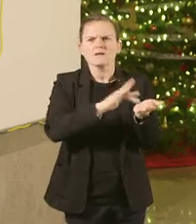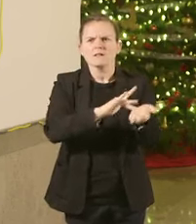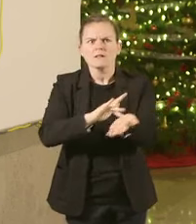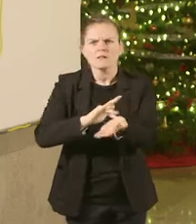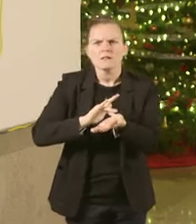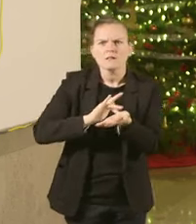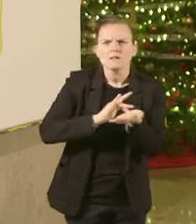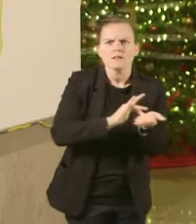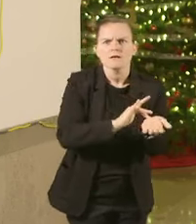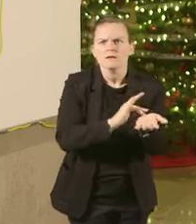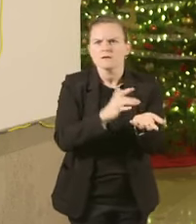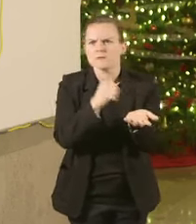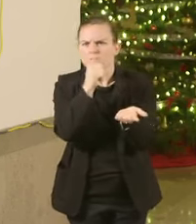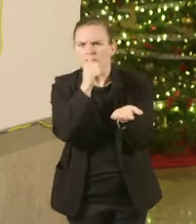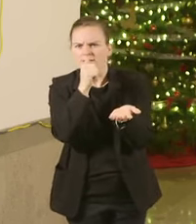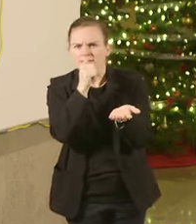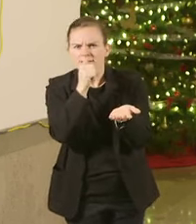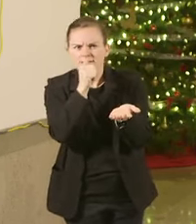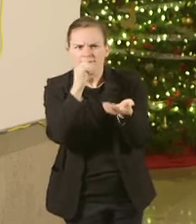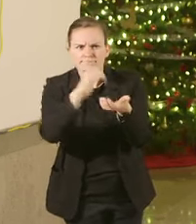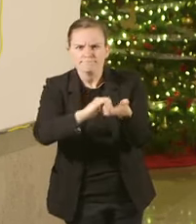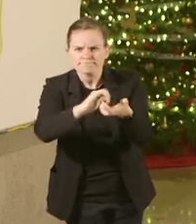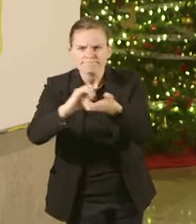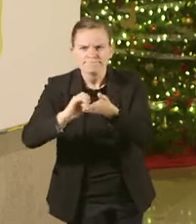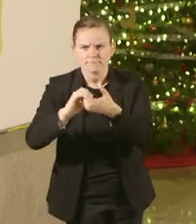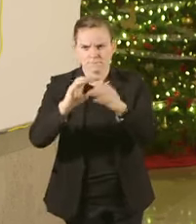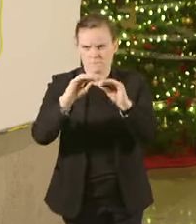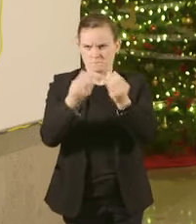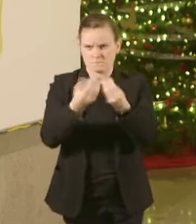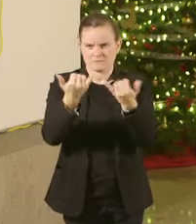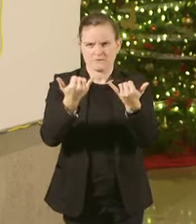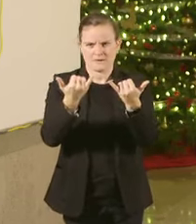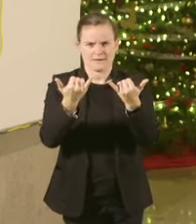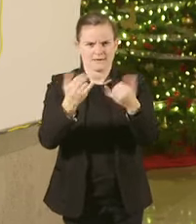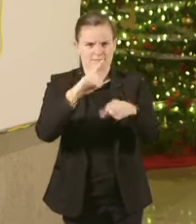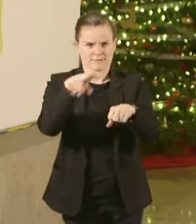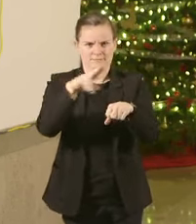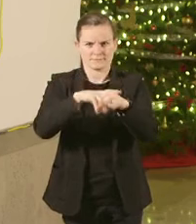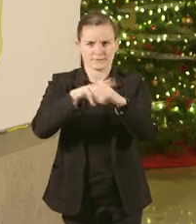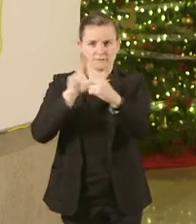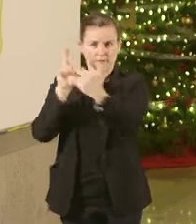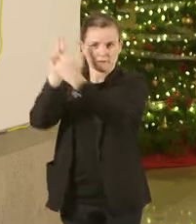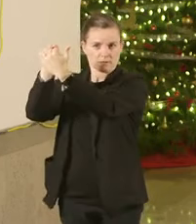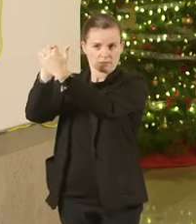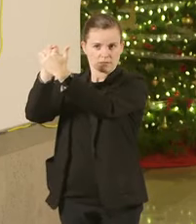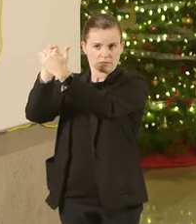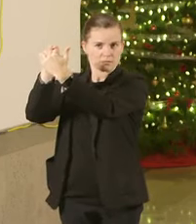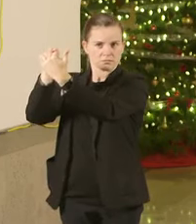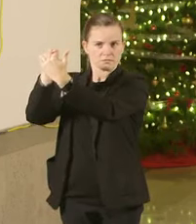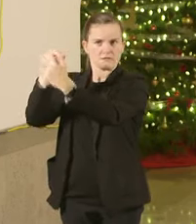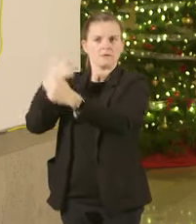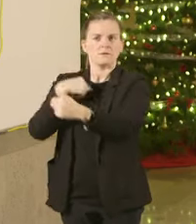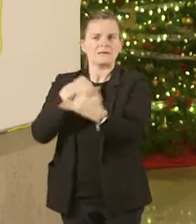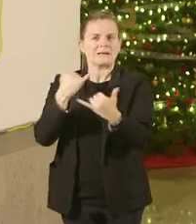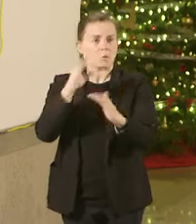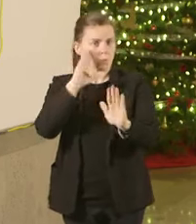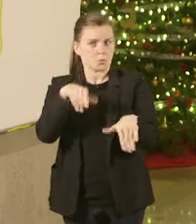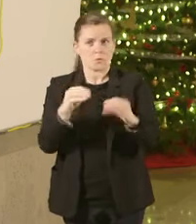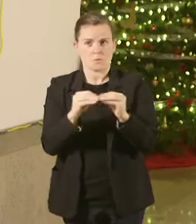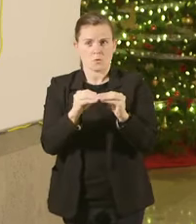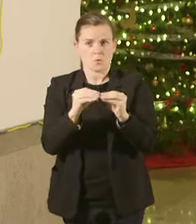partnership where we're getting a national company with national scale Because what we know is this pandemic is in every state